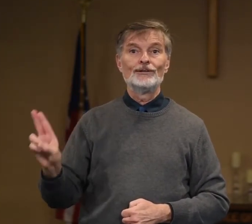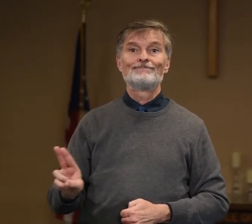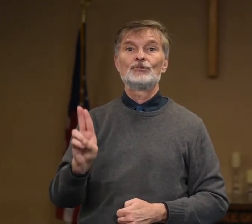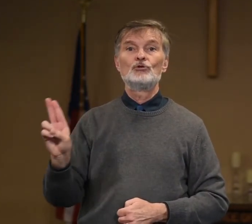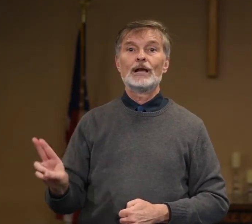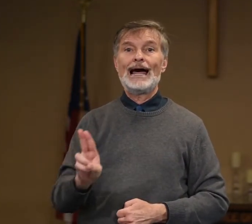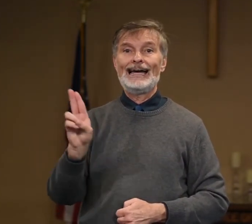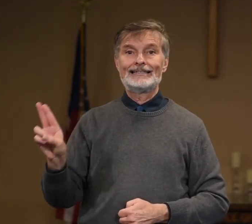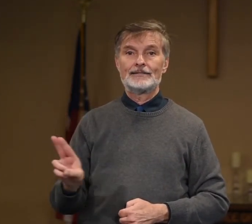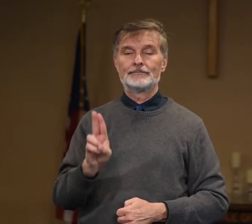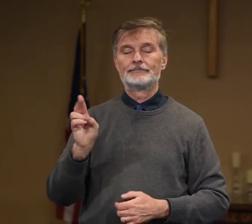Utilize.